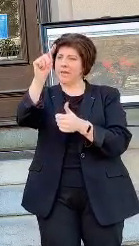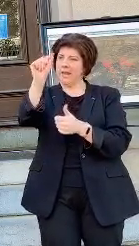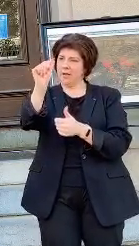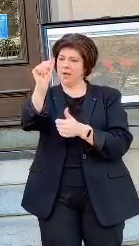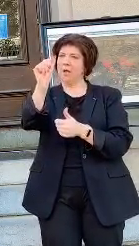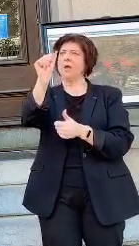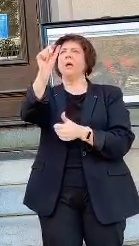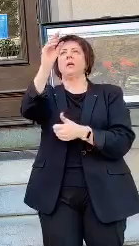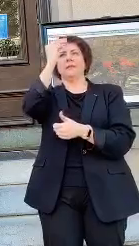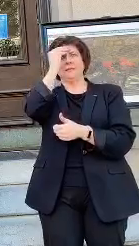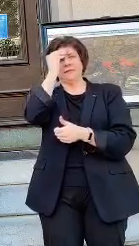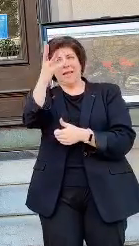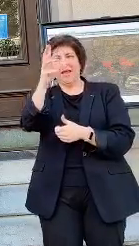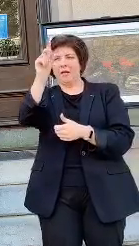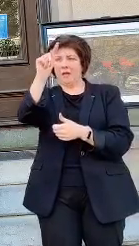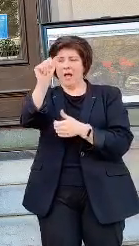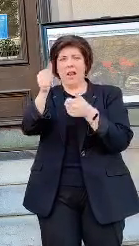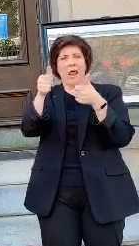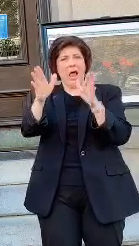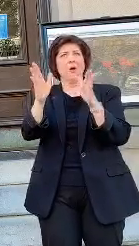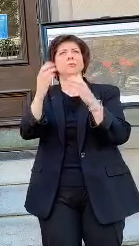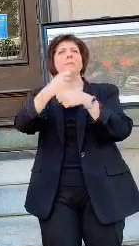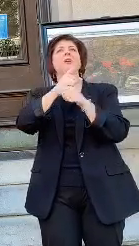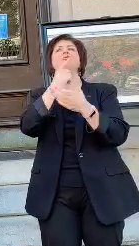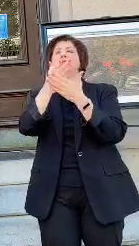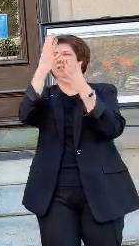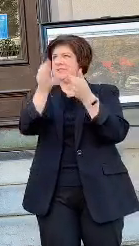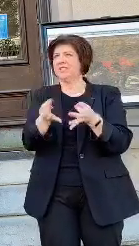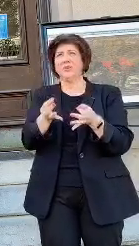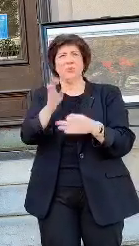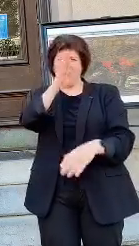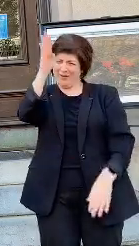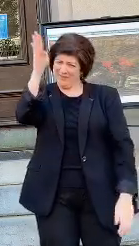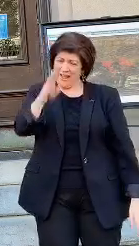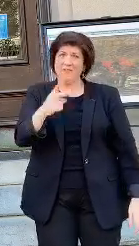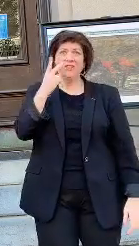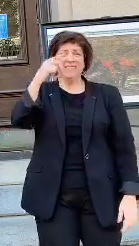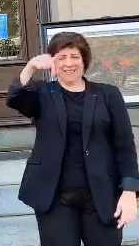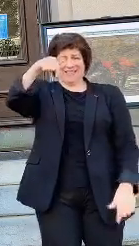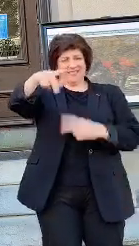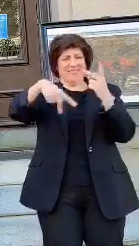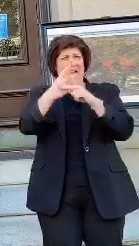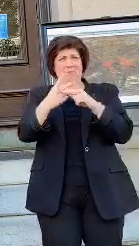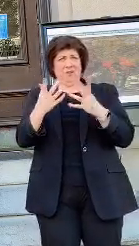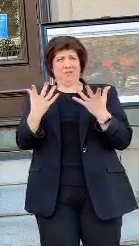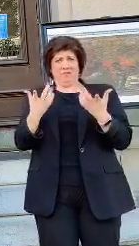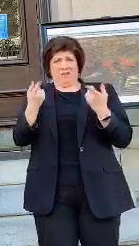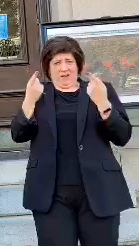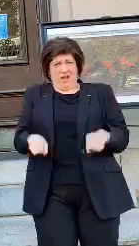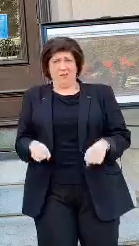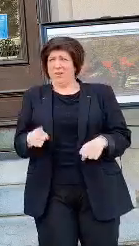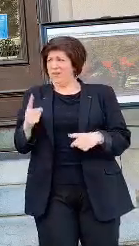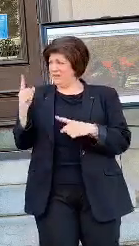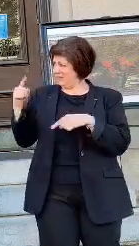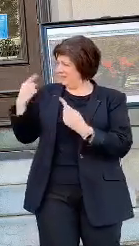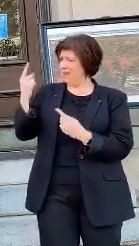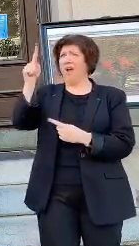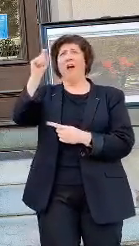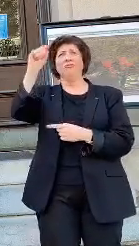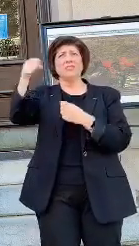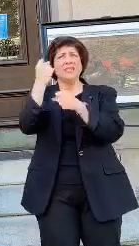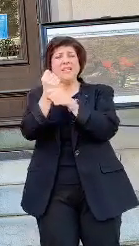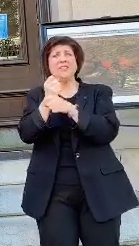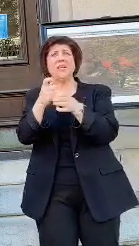allows you to make good decisions. We have never seen anything like this in over 100 years in this country. It requires that thoughtful